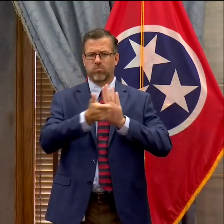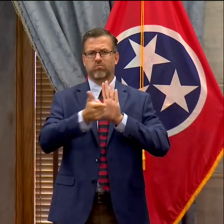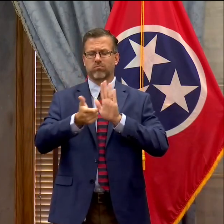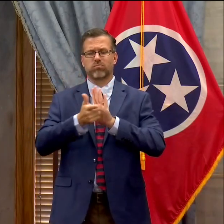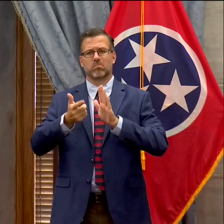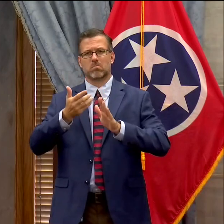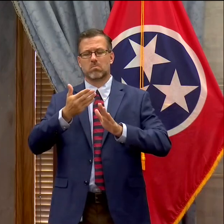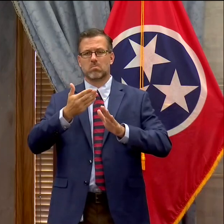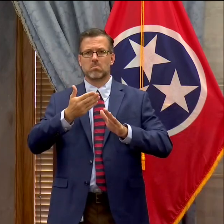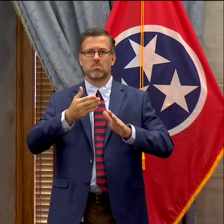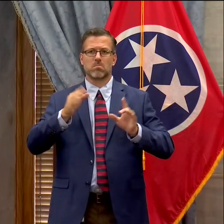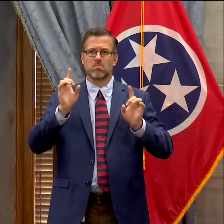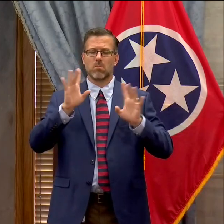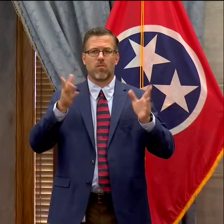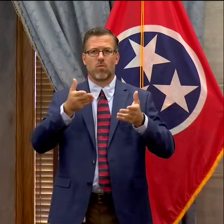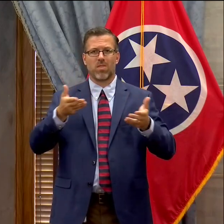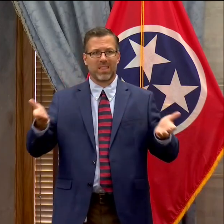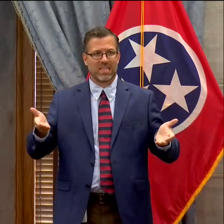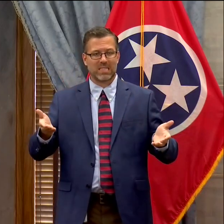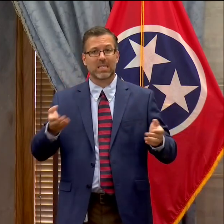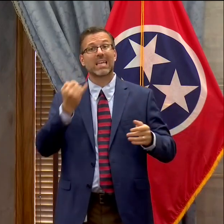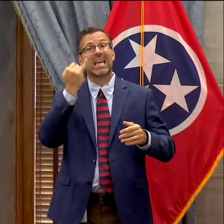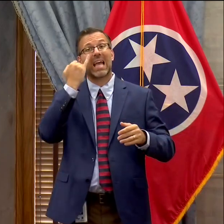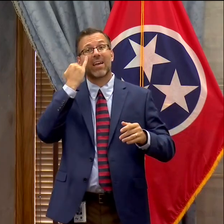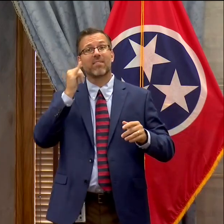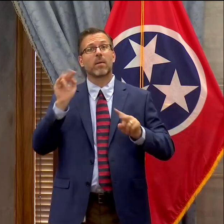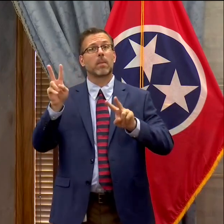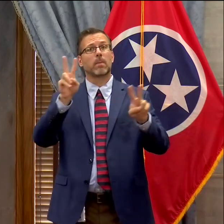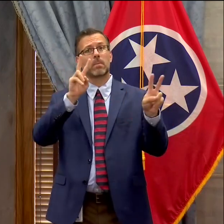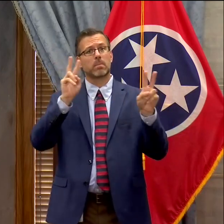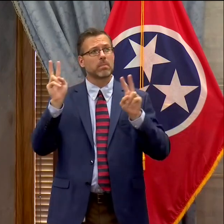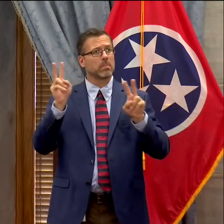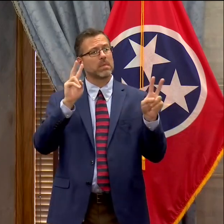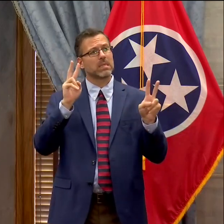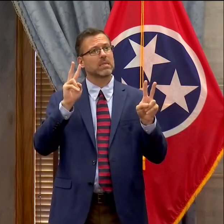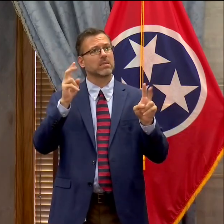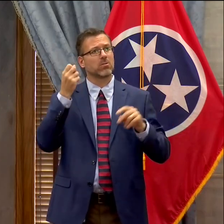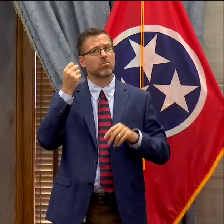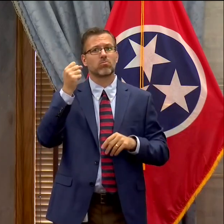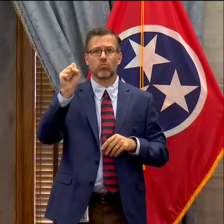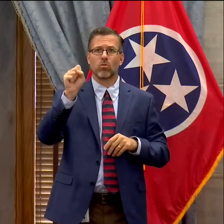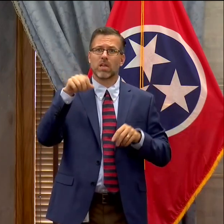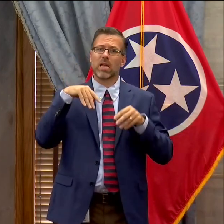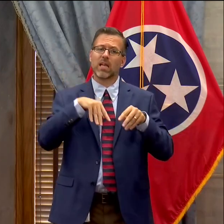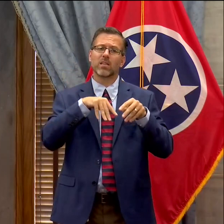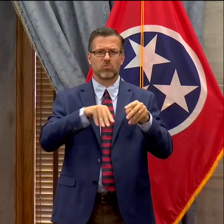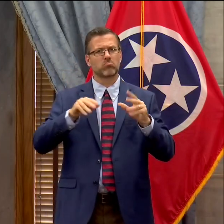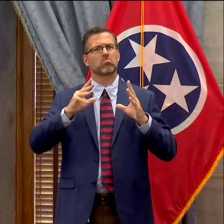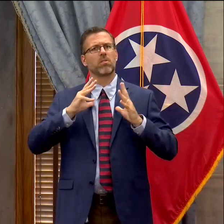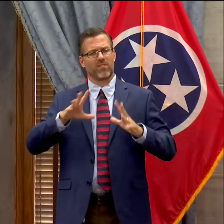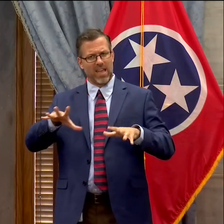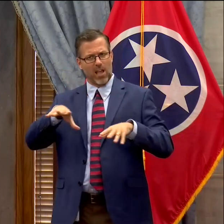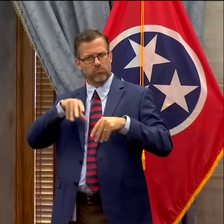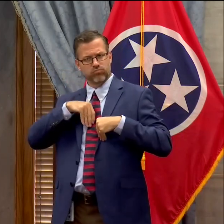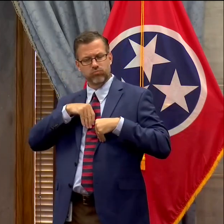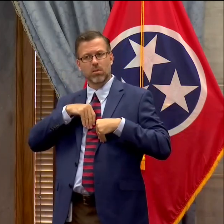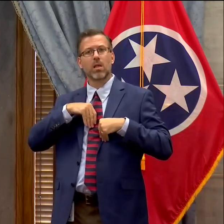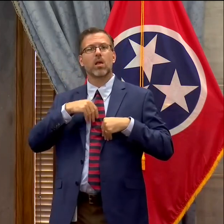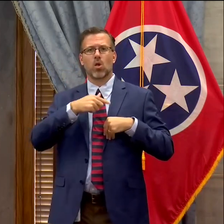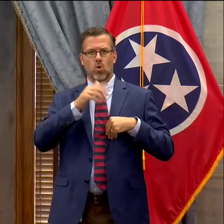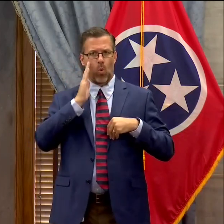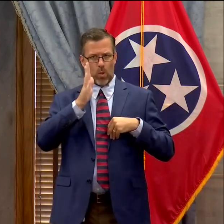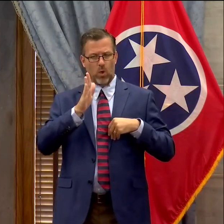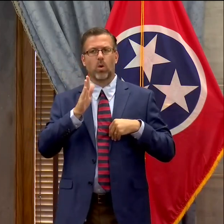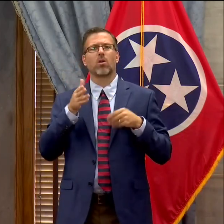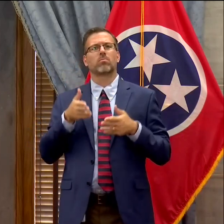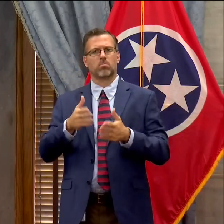non-peaceful protests. So that's what I would say, is we want to provide protection for anyone who wants to express